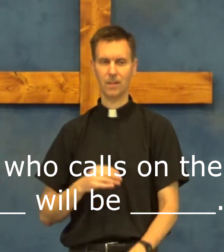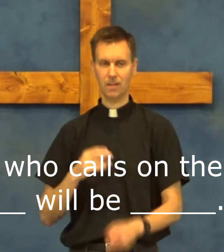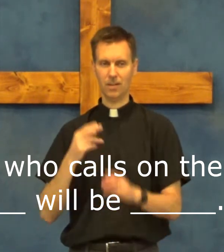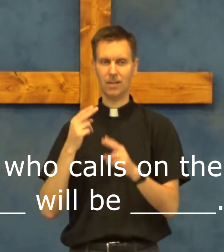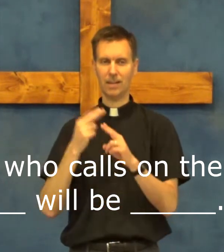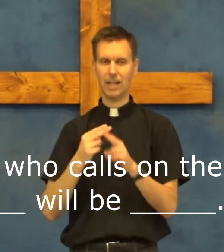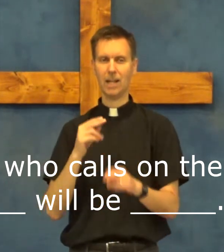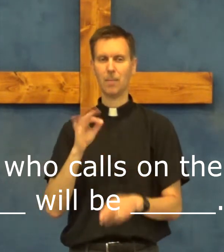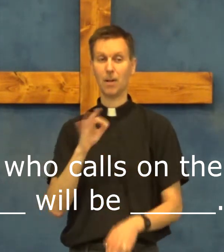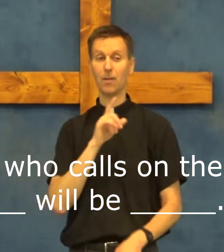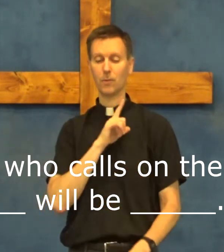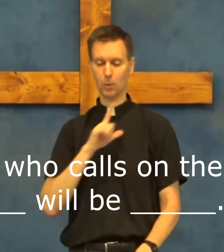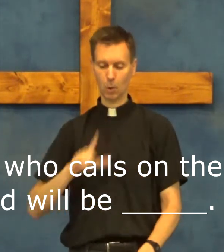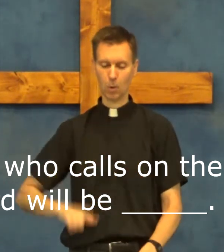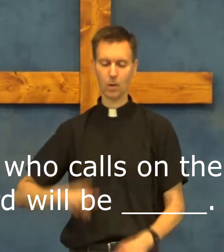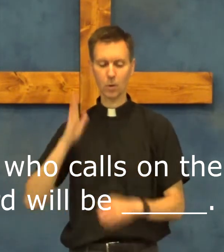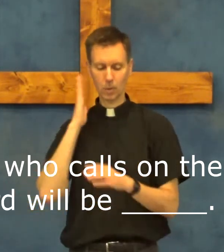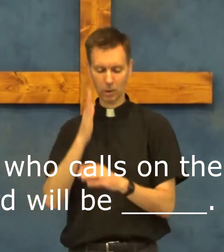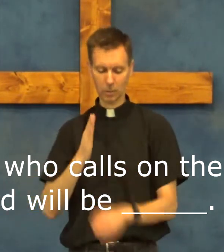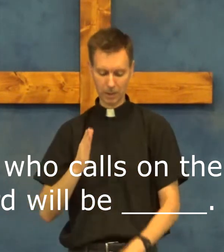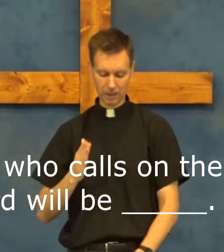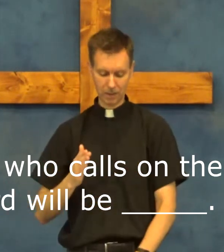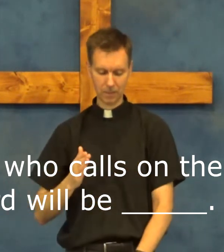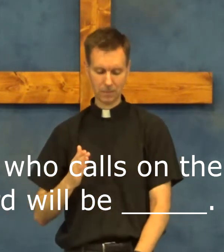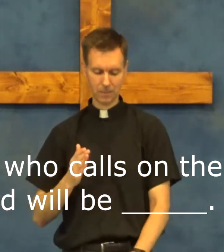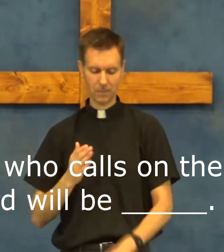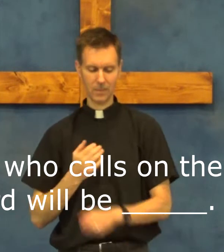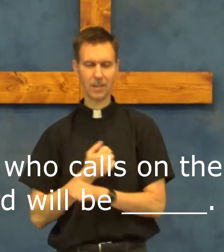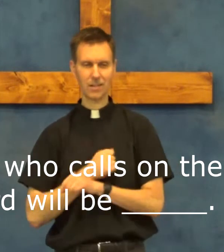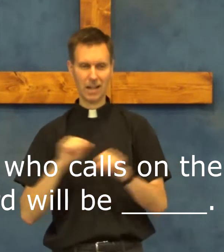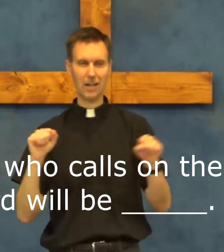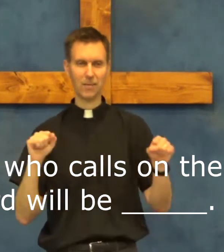the name of the Lord will be saved.